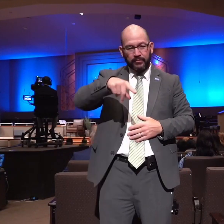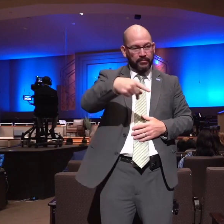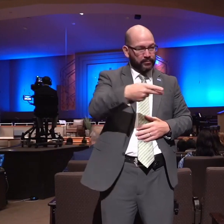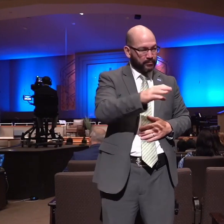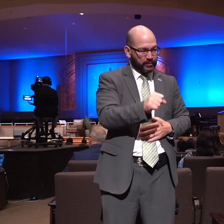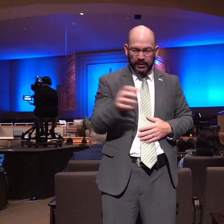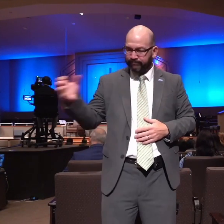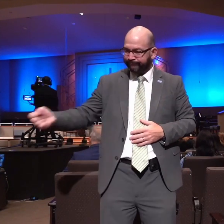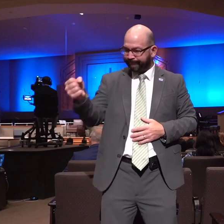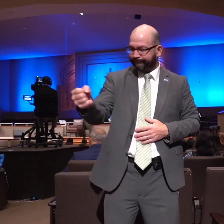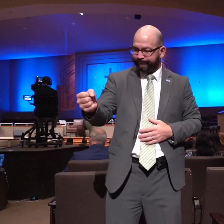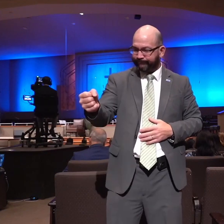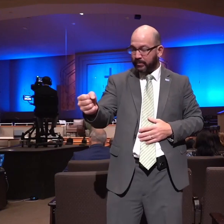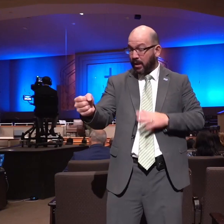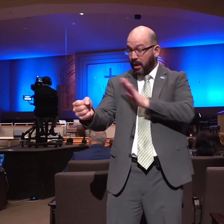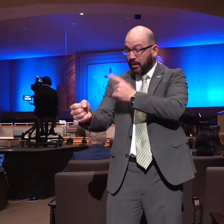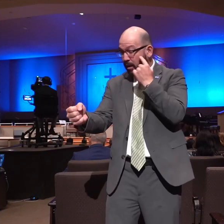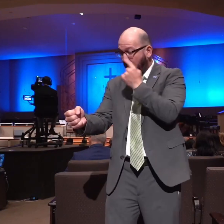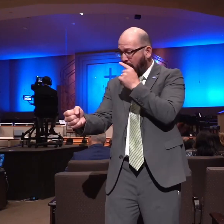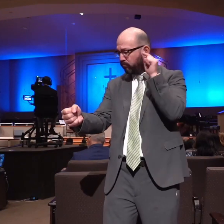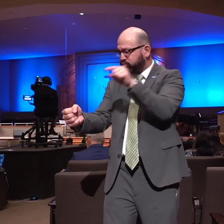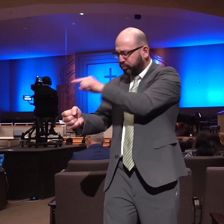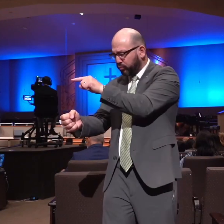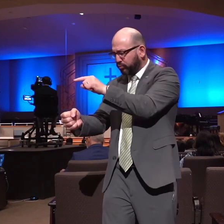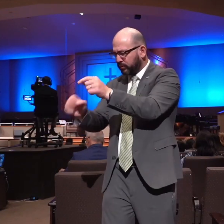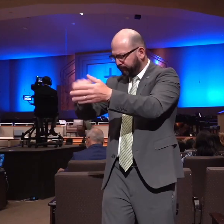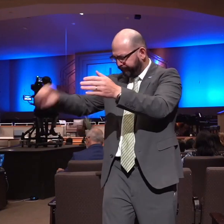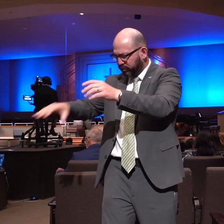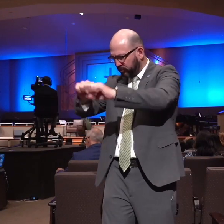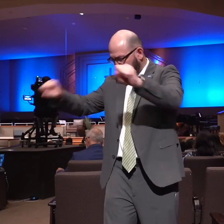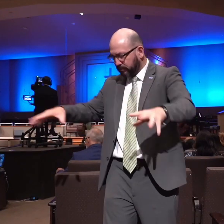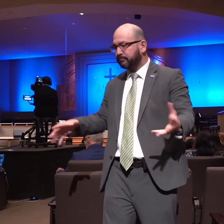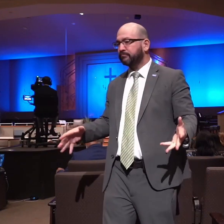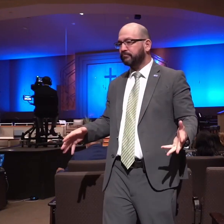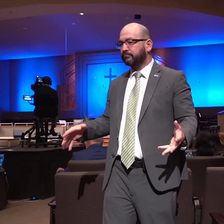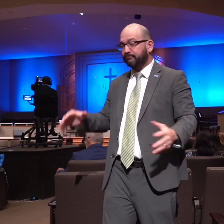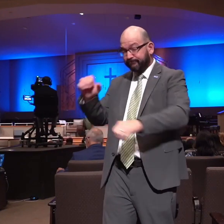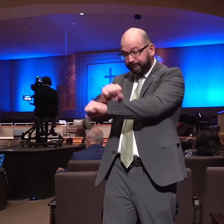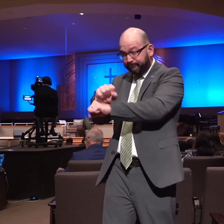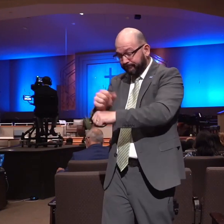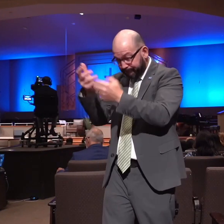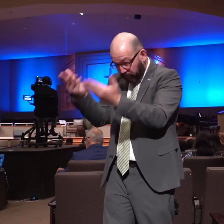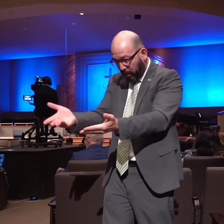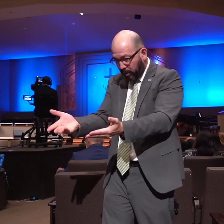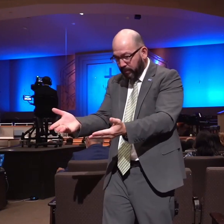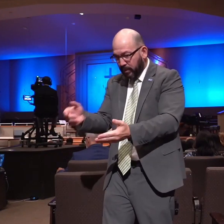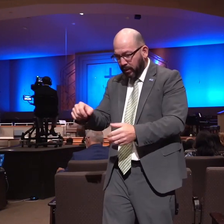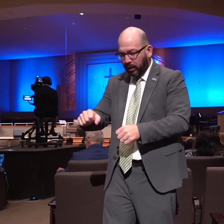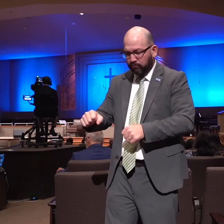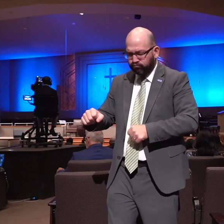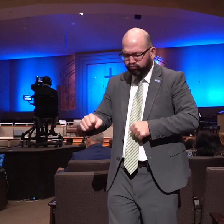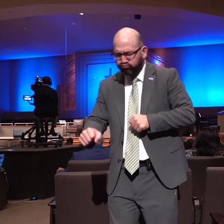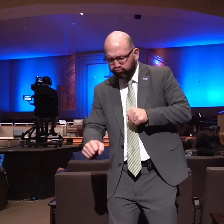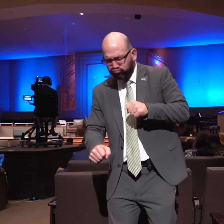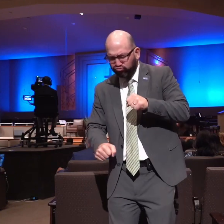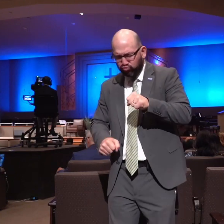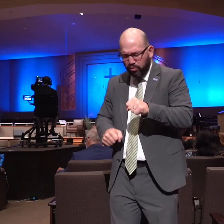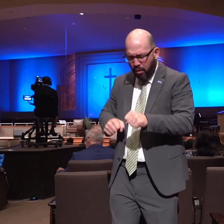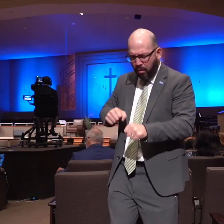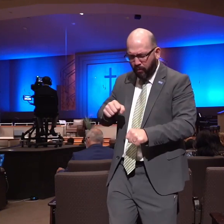and brought him down to gaze and bound him with the fetters of brass and he did grind in the prison house how be